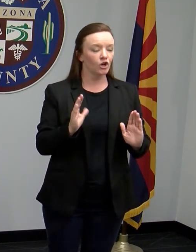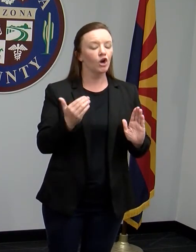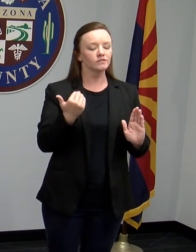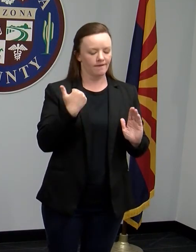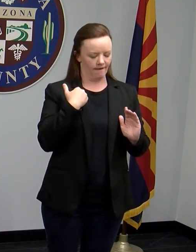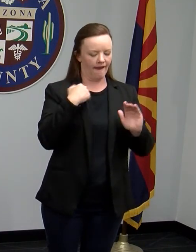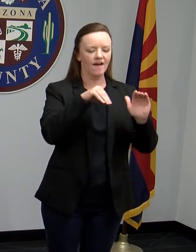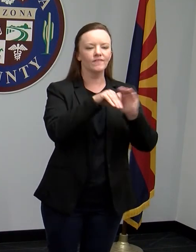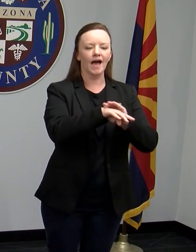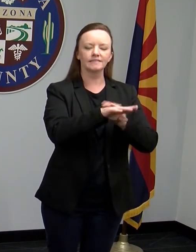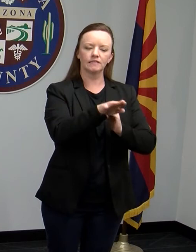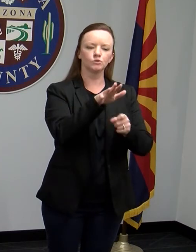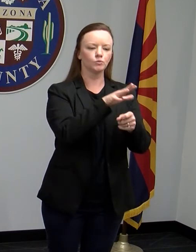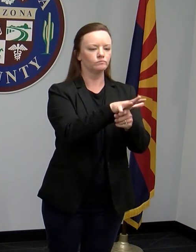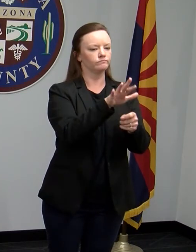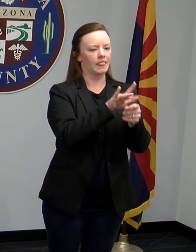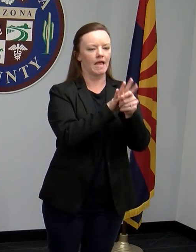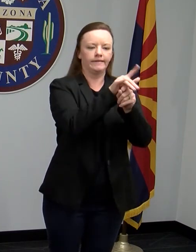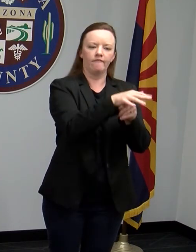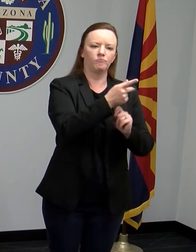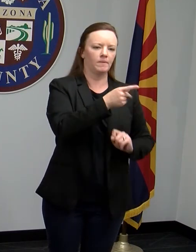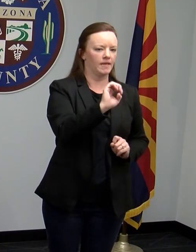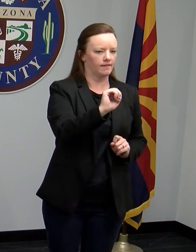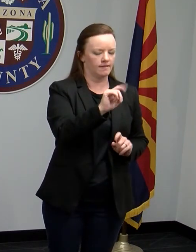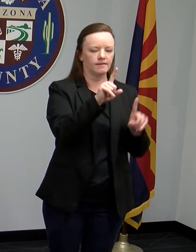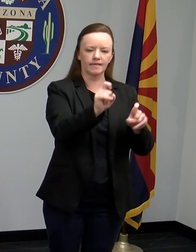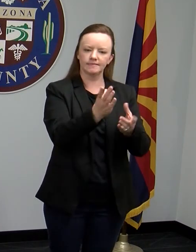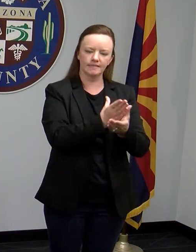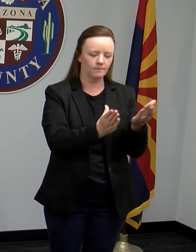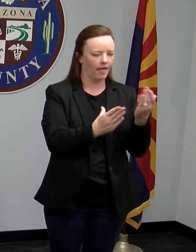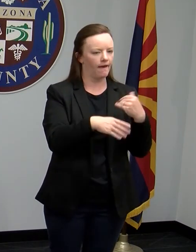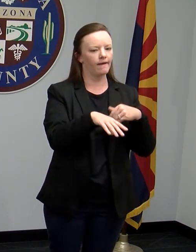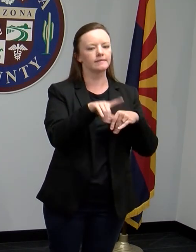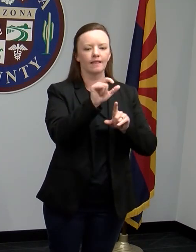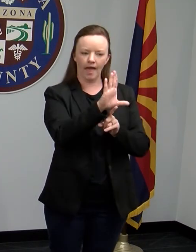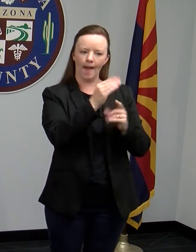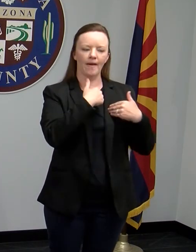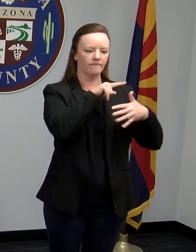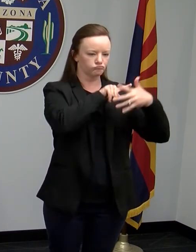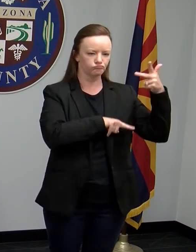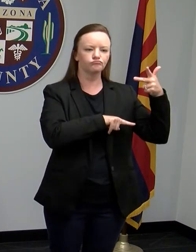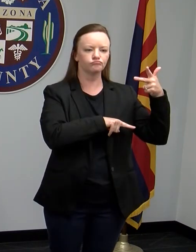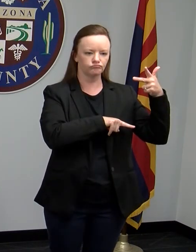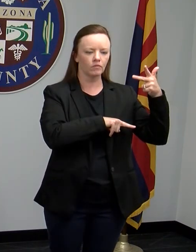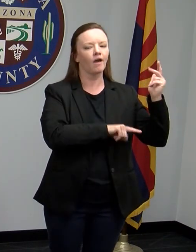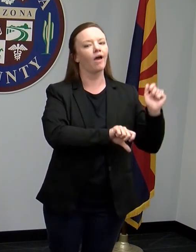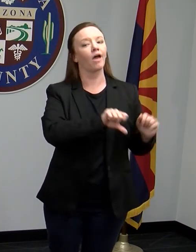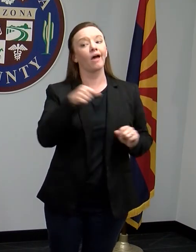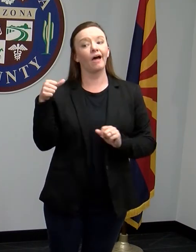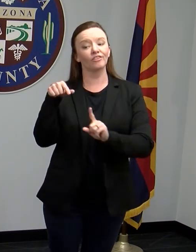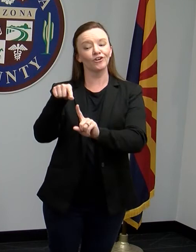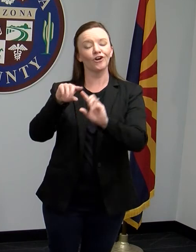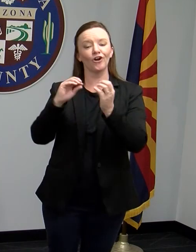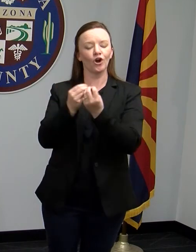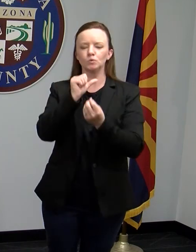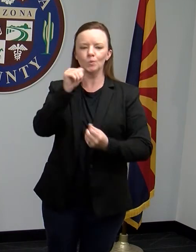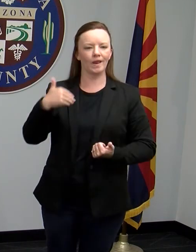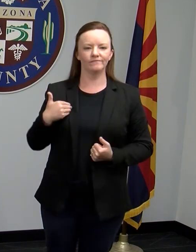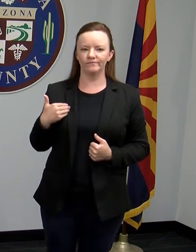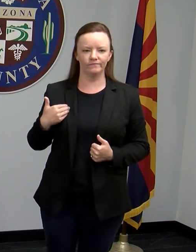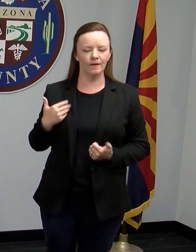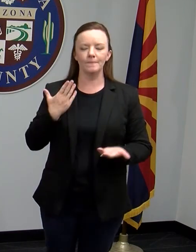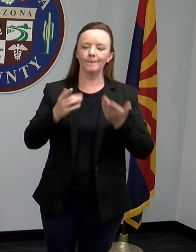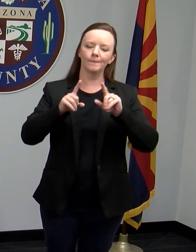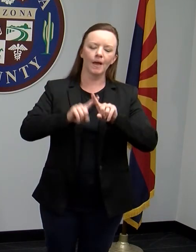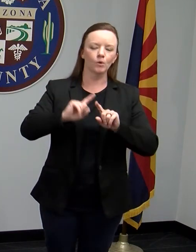access to adequate personal protective equipment, testing supplies, and a laboratory, and some that do not. And it may differ by